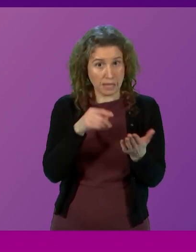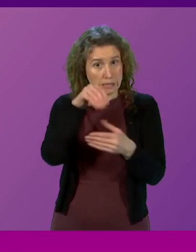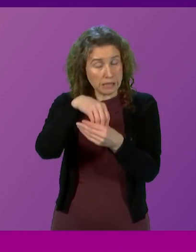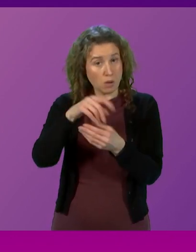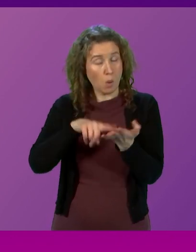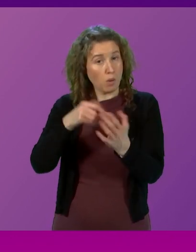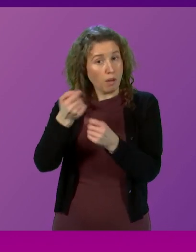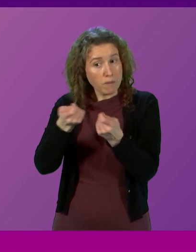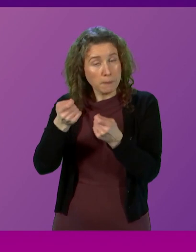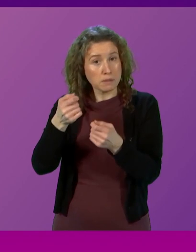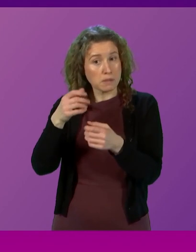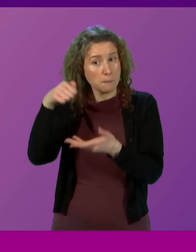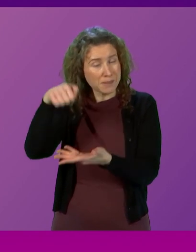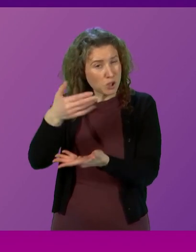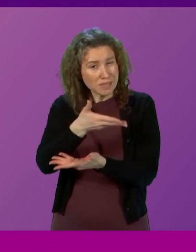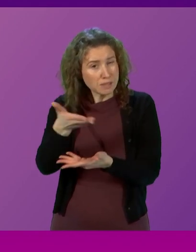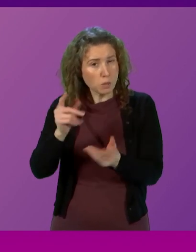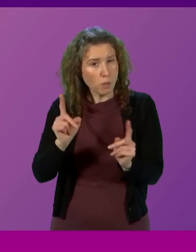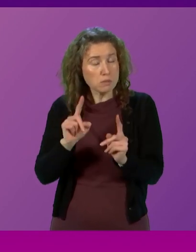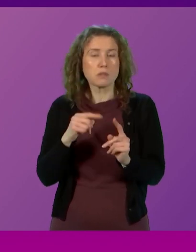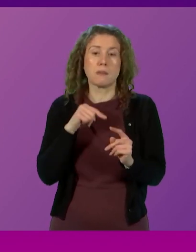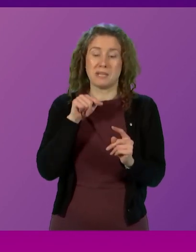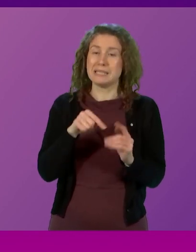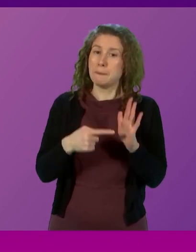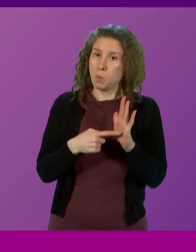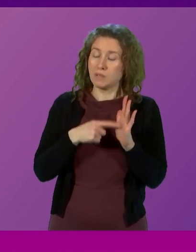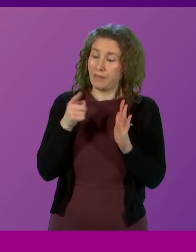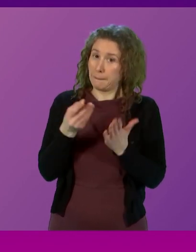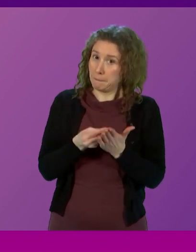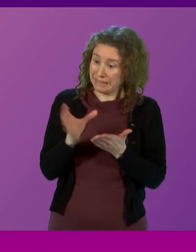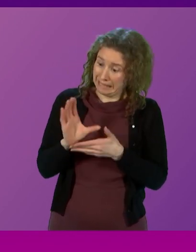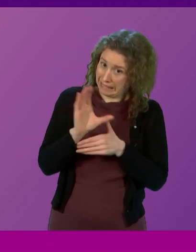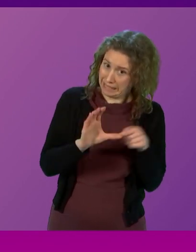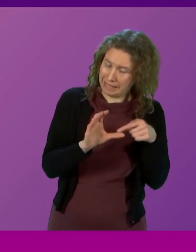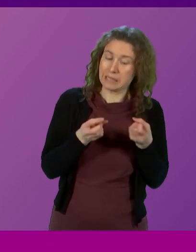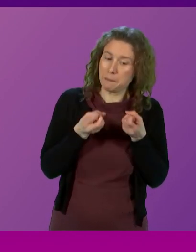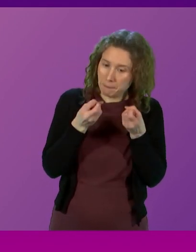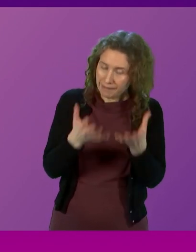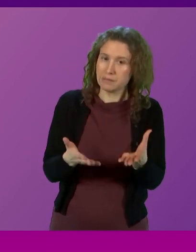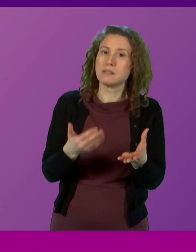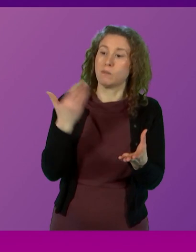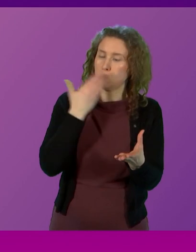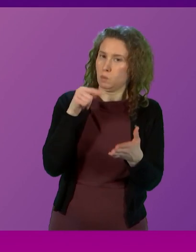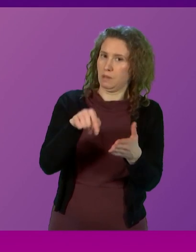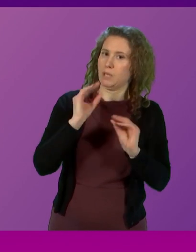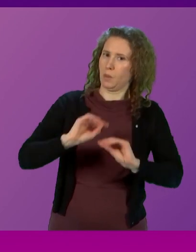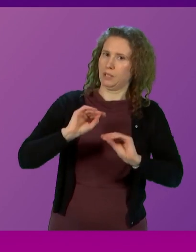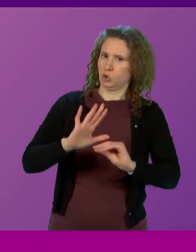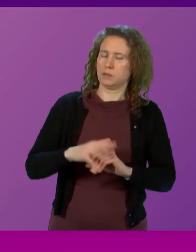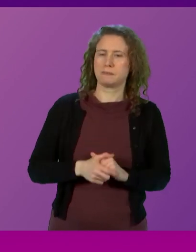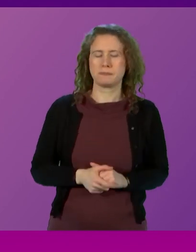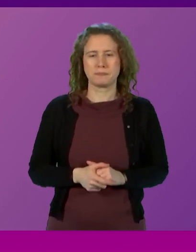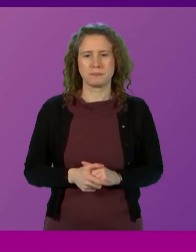budgets, but I think it's very important that that is spent in the attention of the education budget.